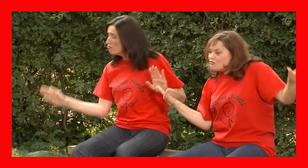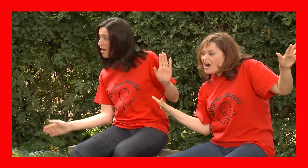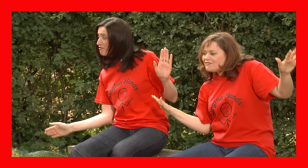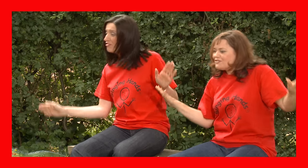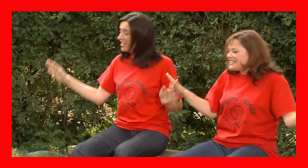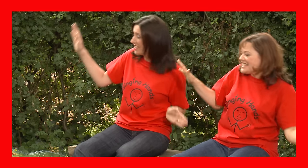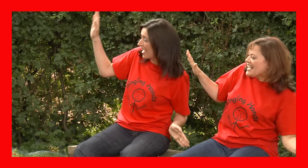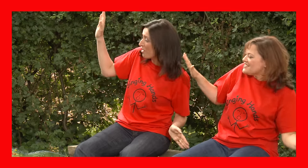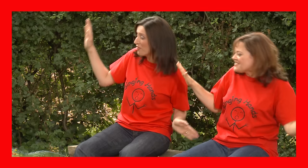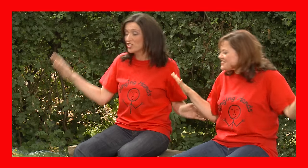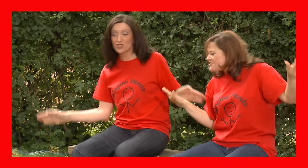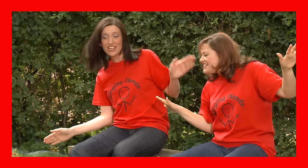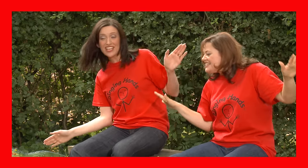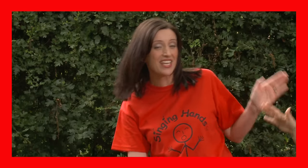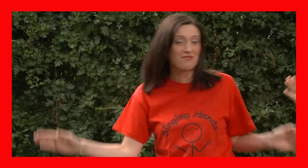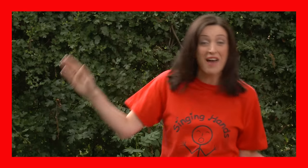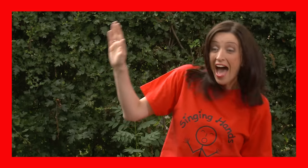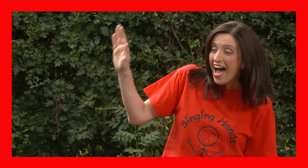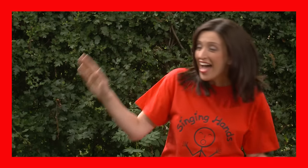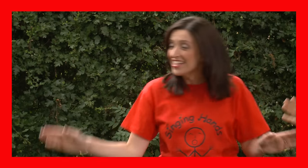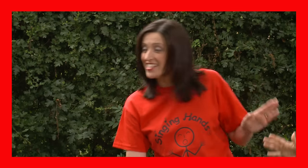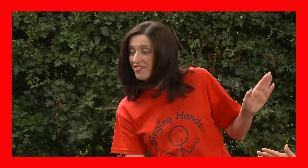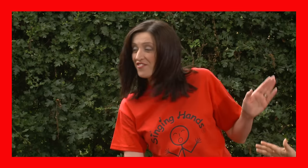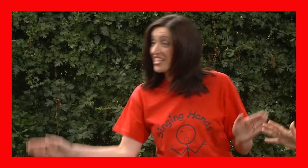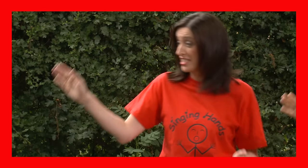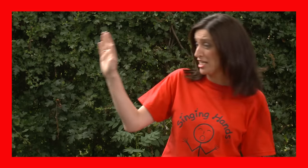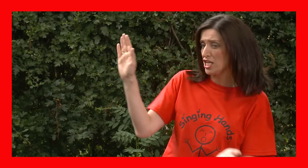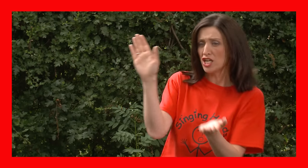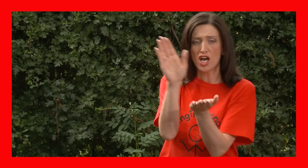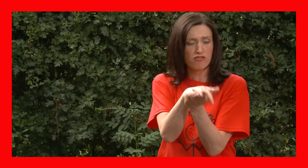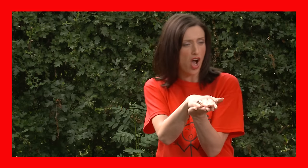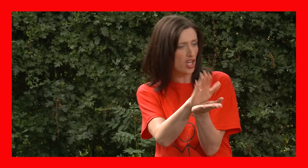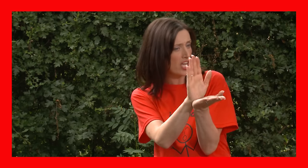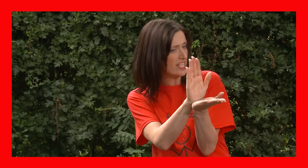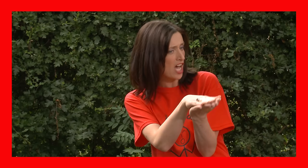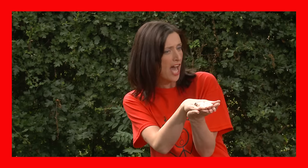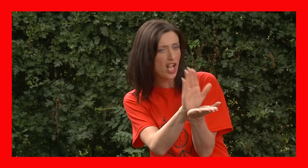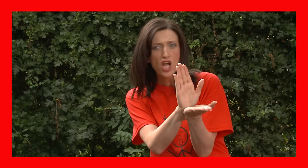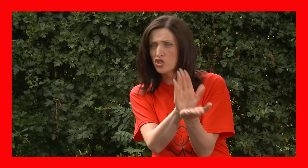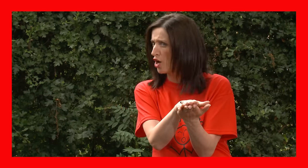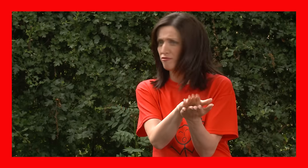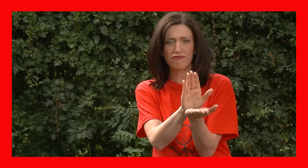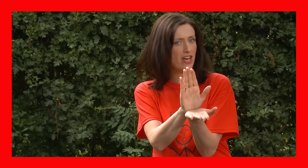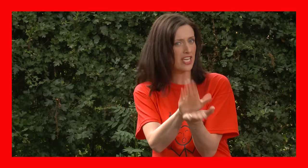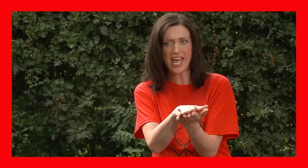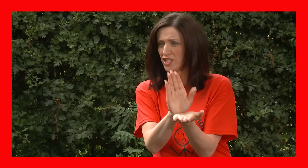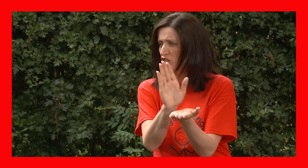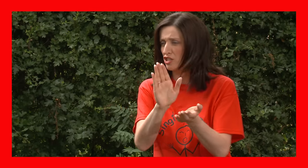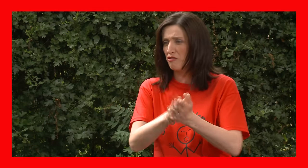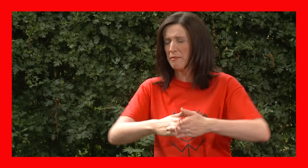Roughly down the stream! And if you see a crocodile, don't forget to scream!